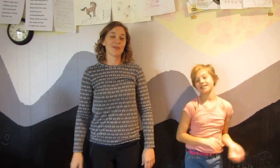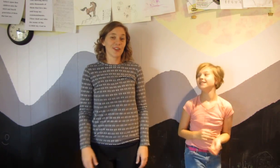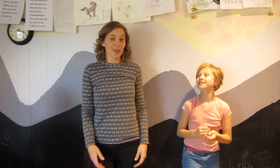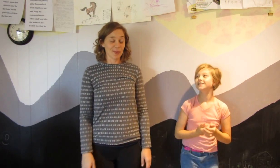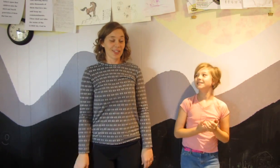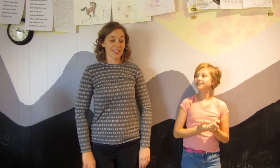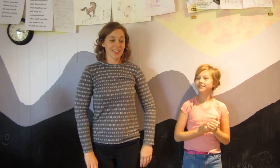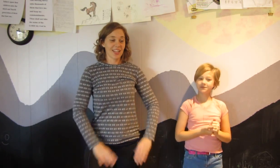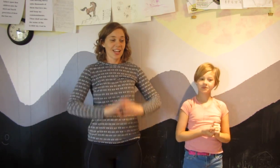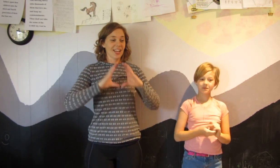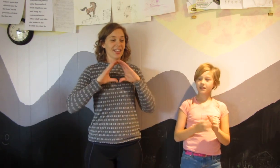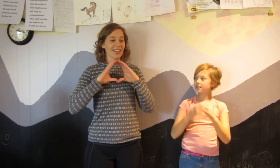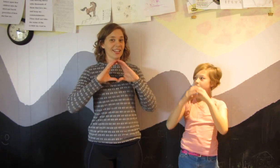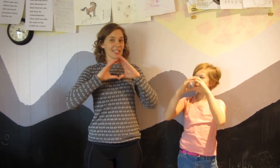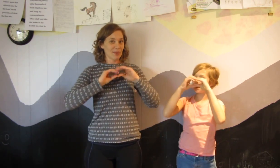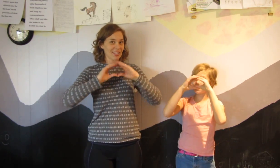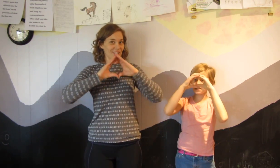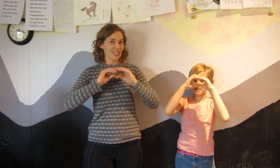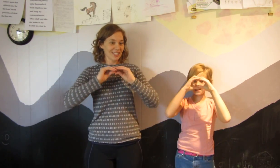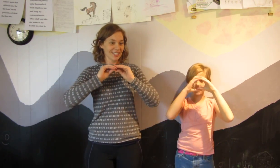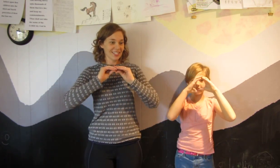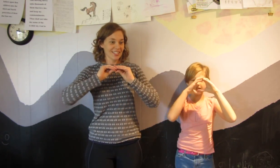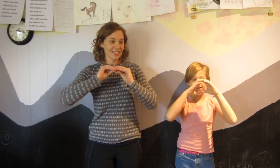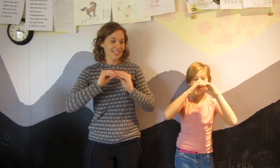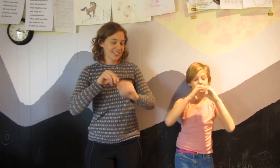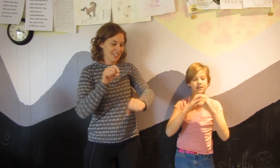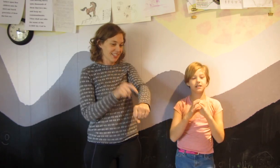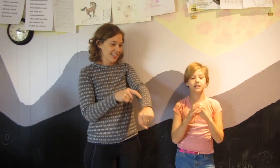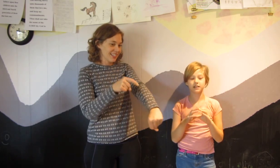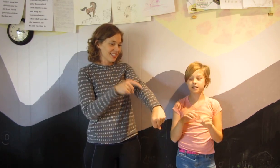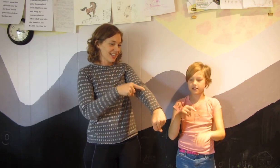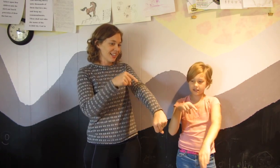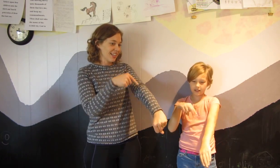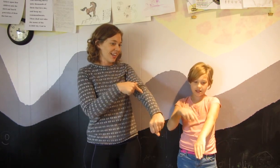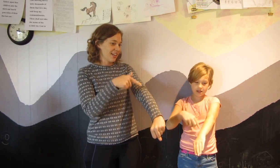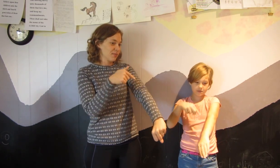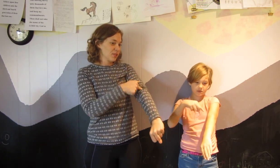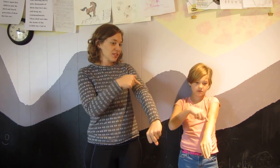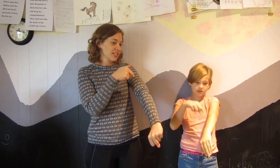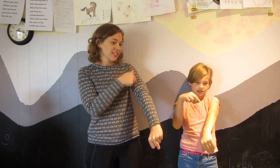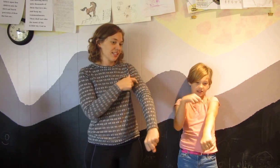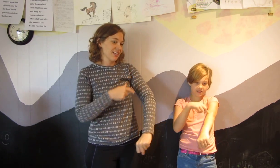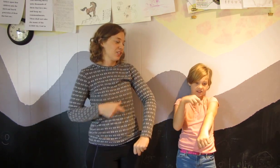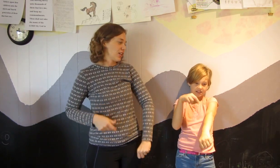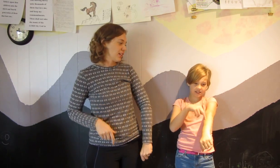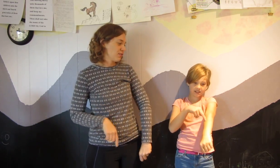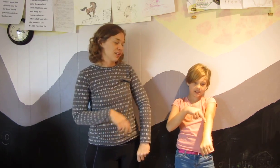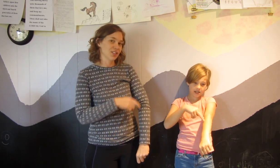invertebrates sponges stinging cell animals like jellyfish